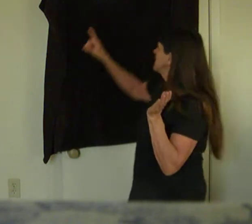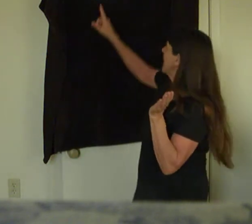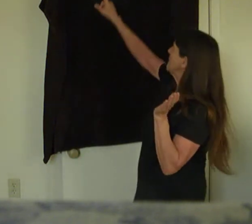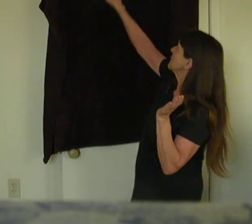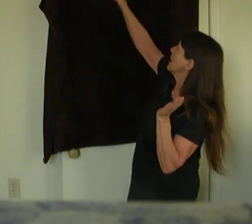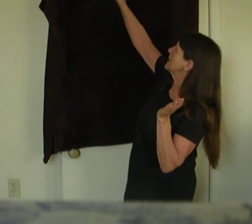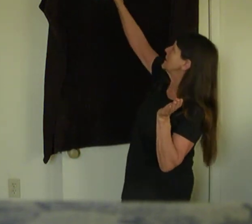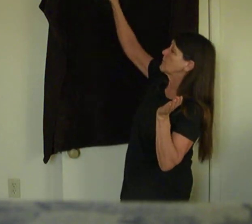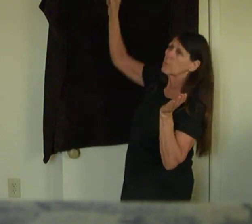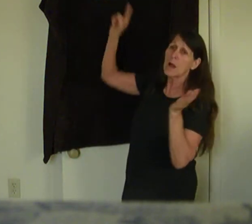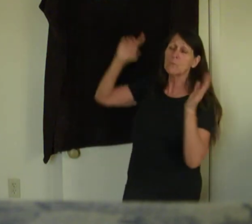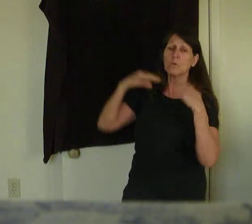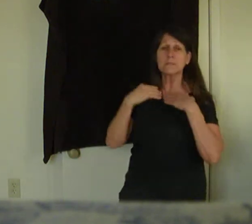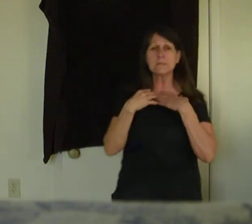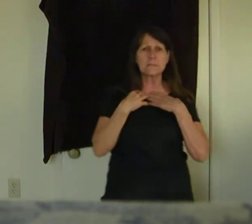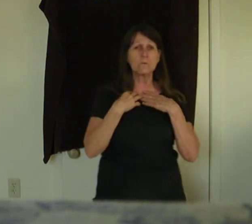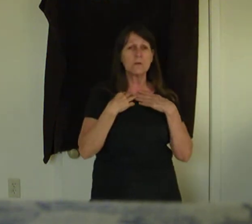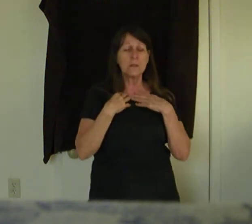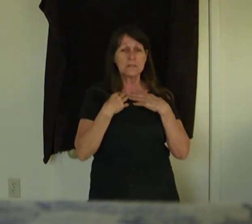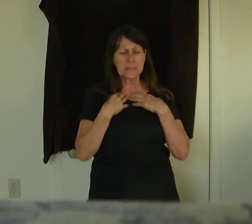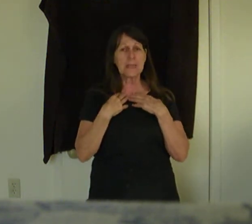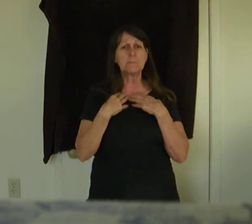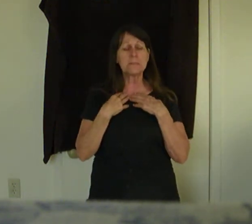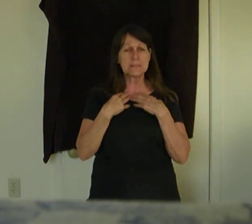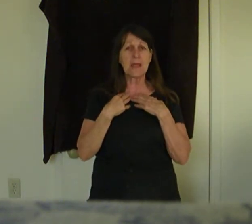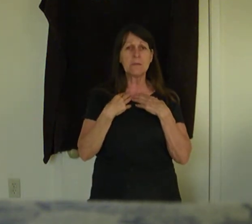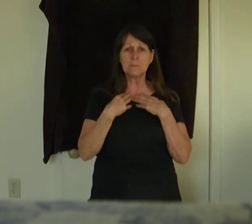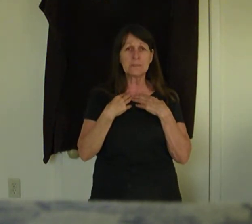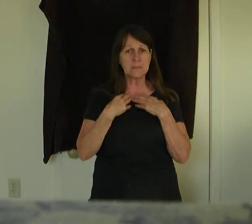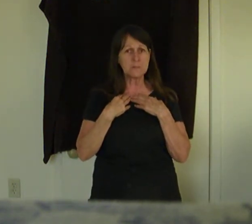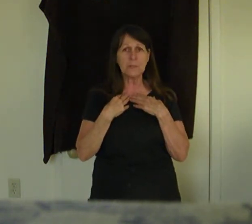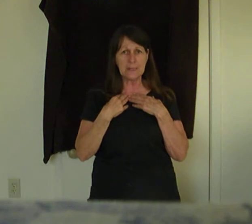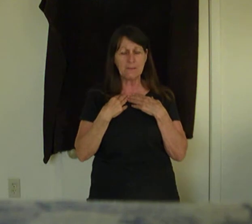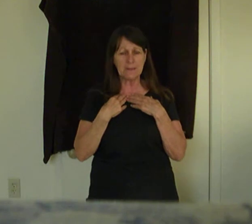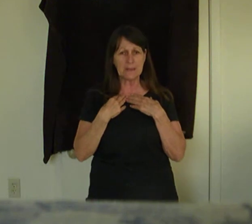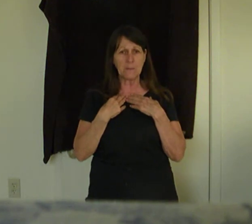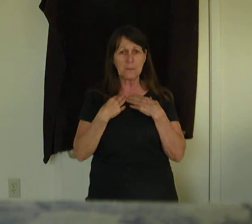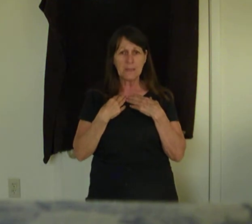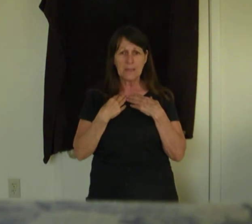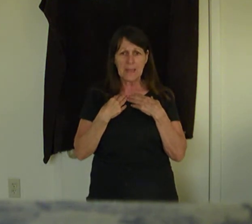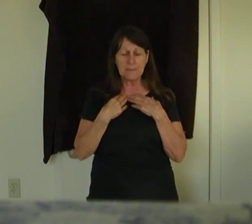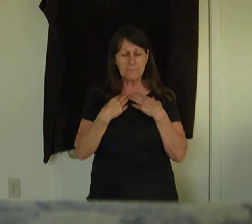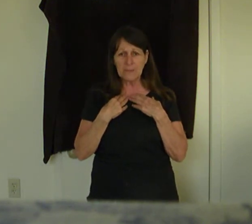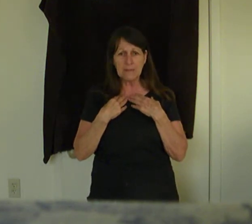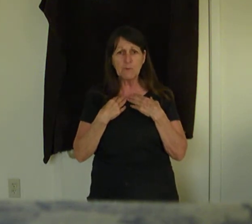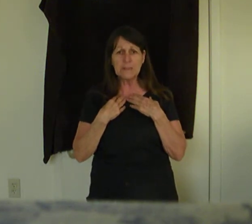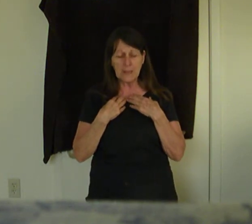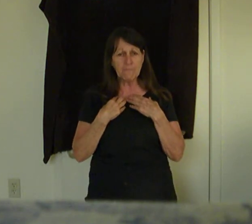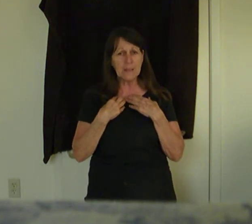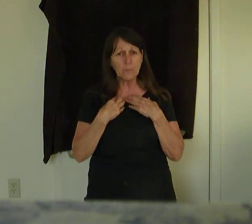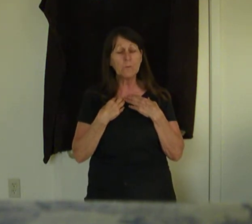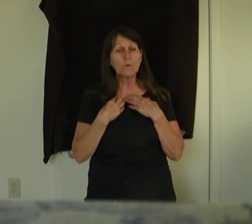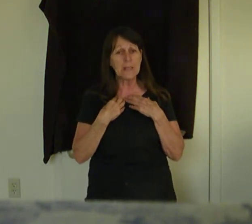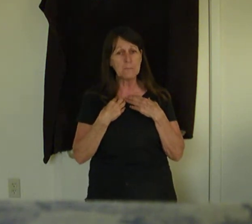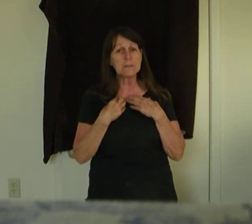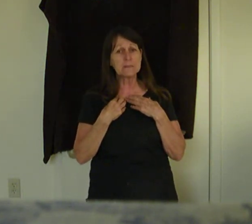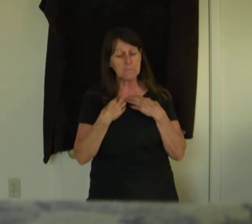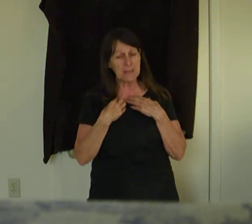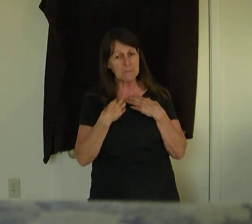Sabbath right here. God wants us to keep the Sabbath because we love him. And if we love him, we will keep his commandments.